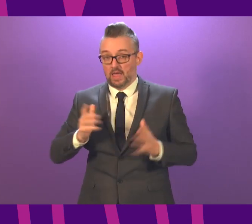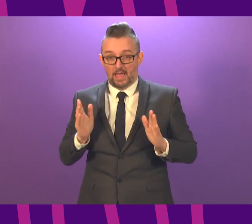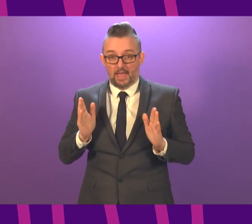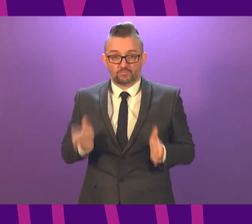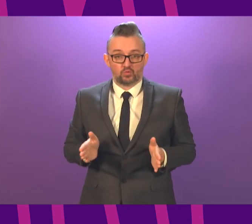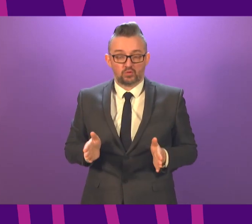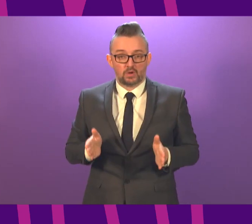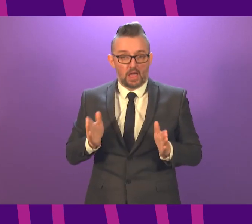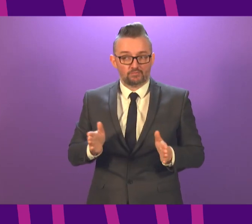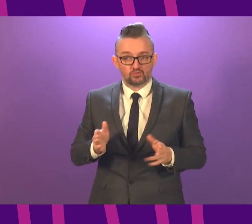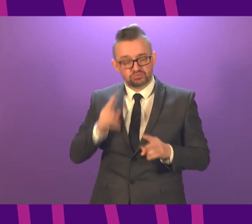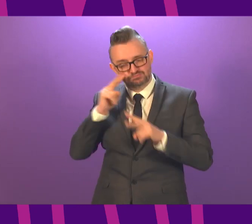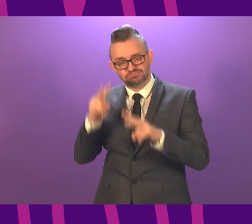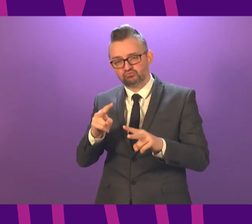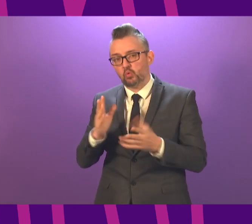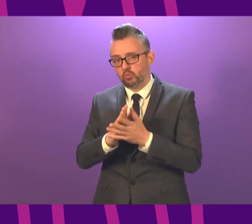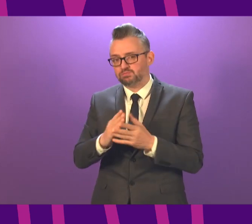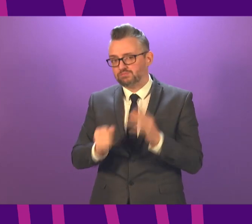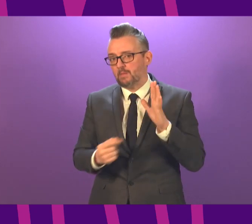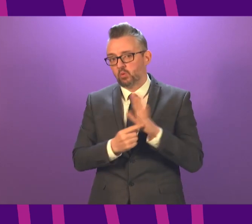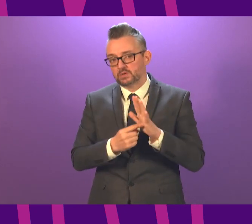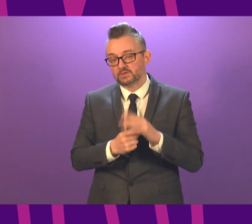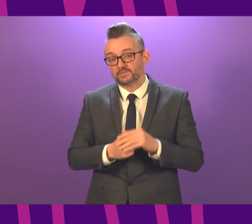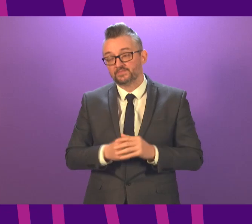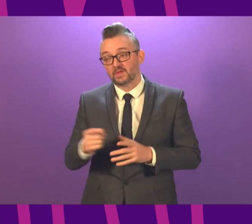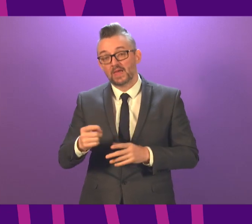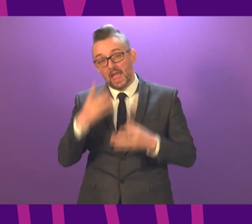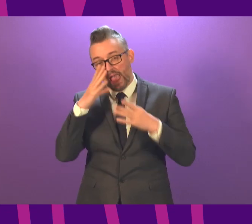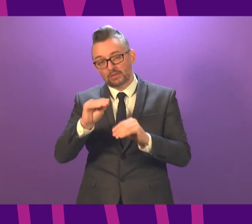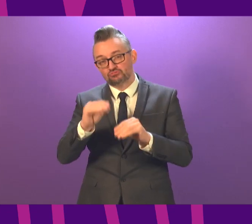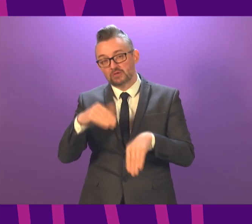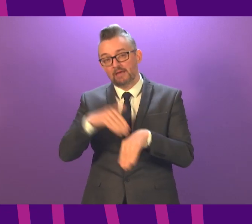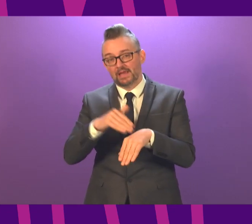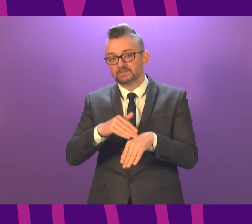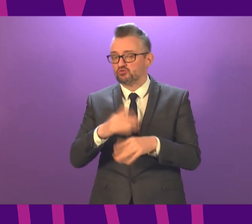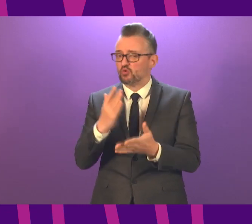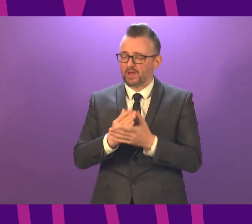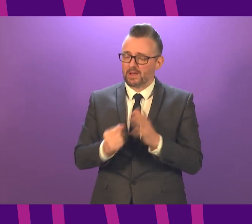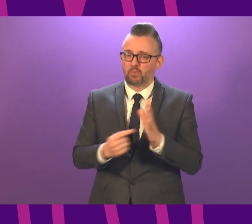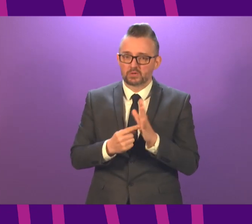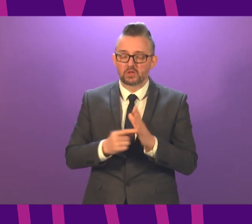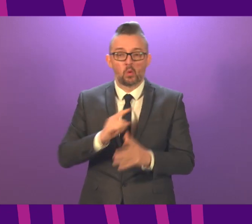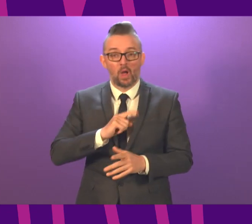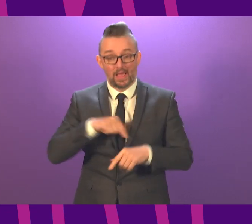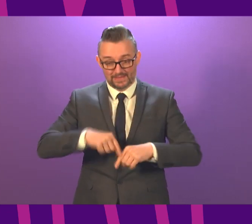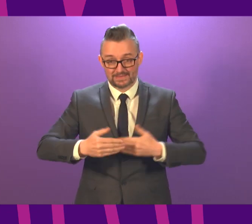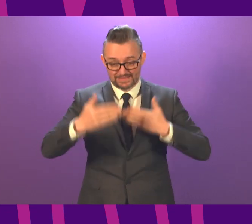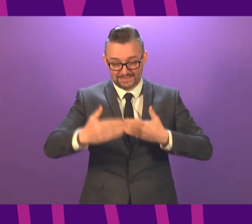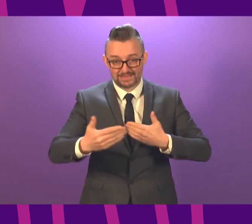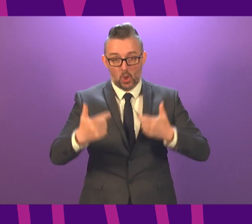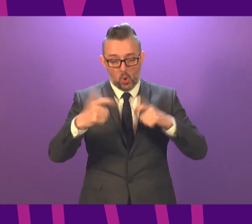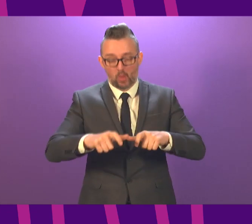we take very seriously. We are all concerned about the impact on education, and that is why we want this period to be as short as possible.